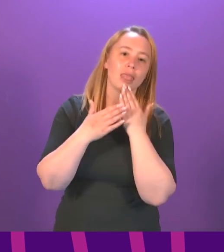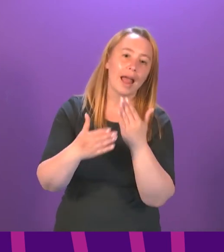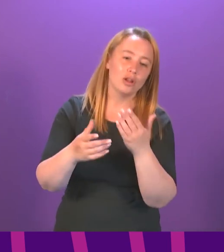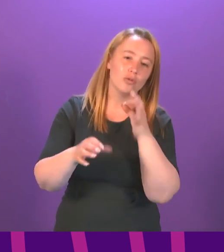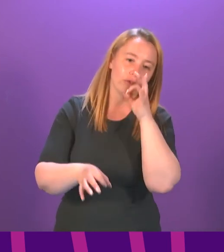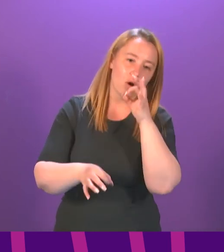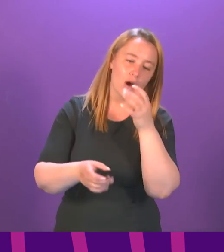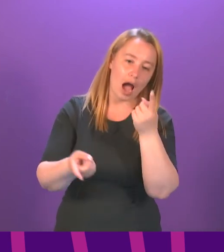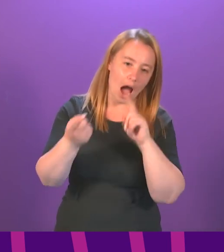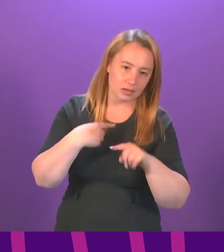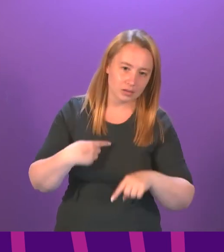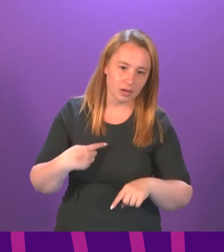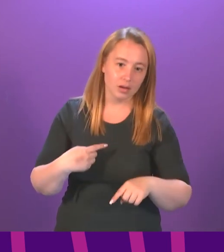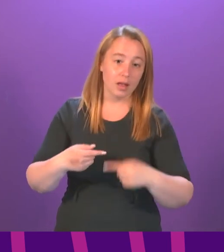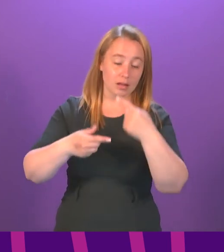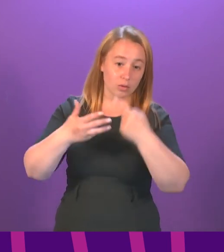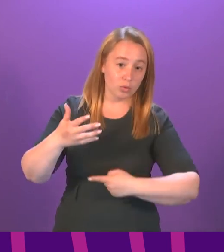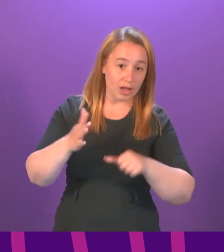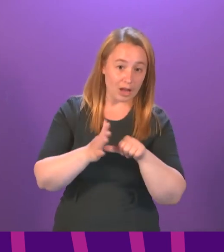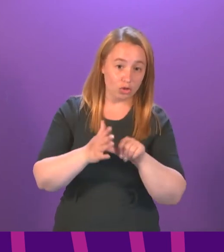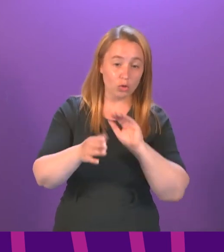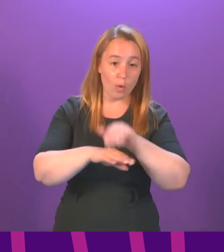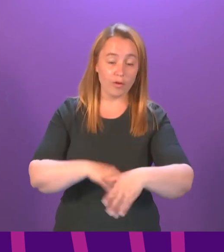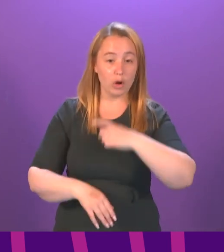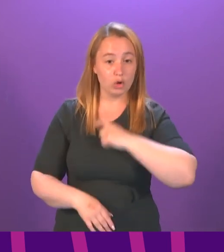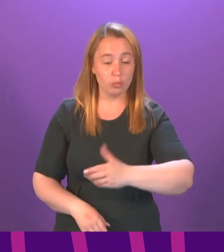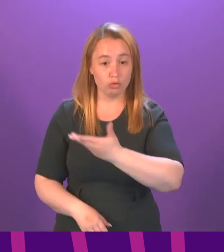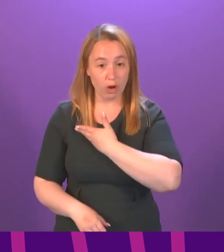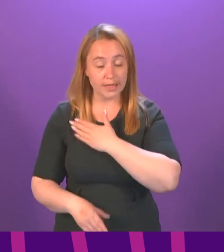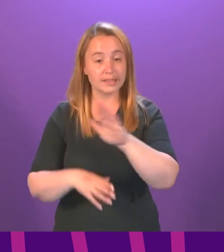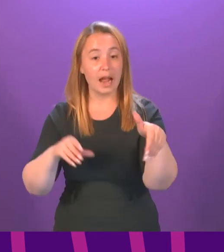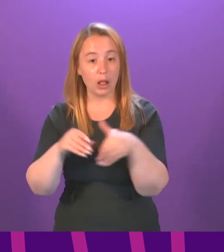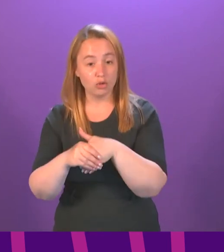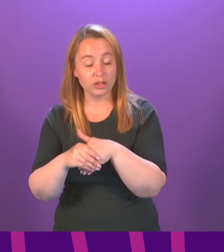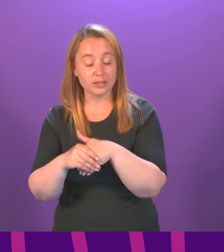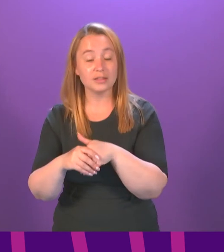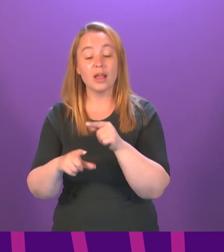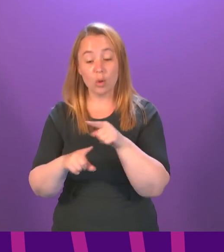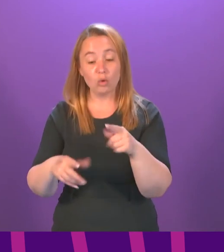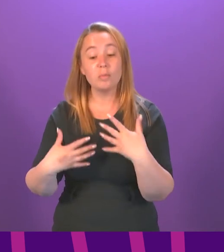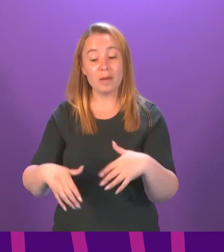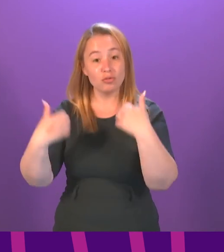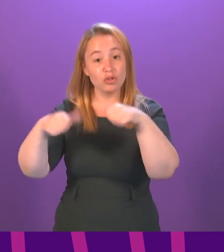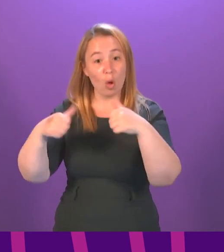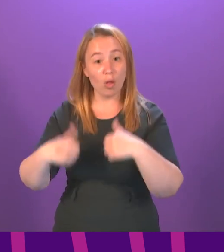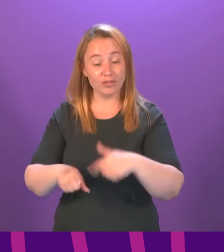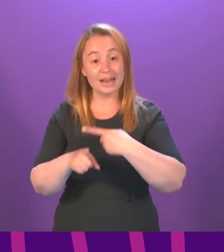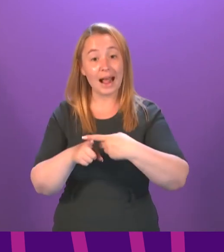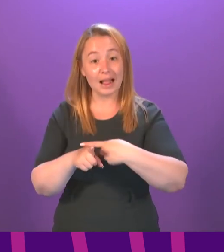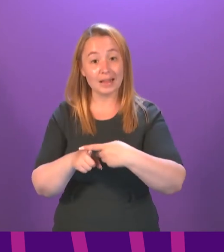And with respect to the Cabinet Secretary, all of these issues, the human rights issues and indeed inclusion issues, have been successfully resolved south of the border.